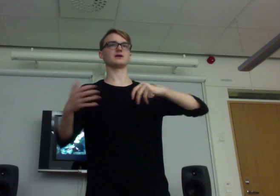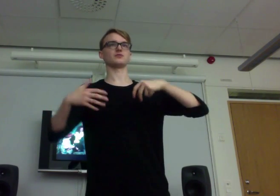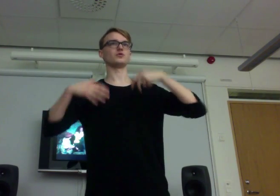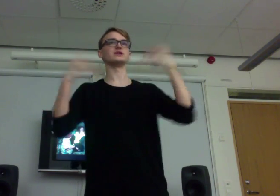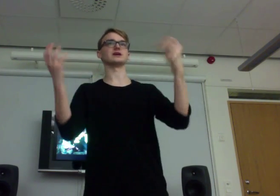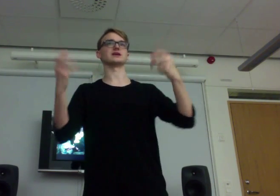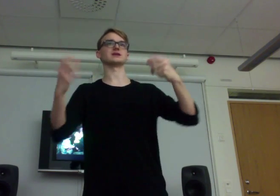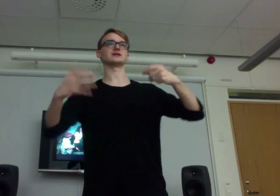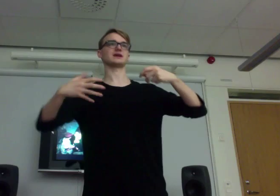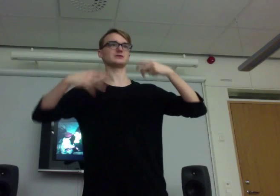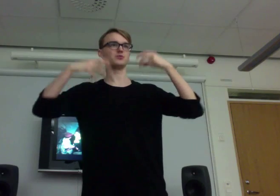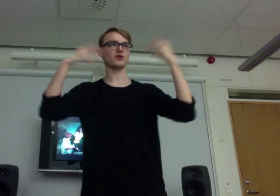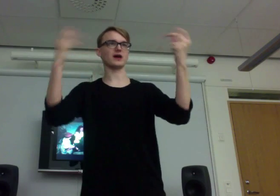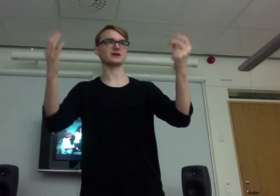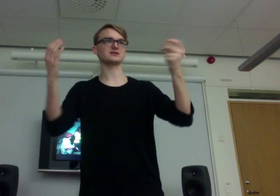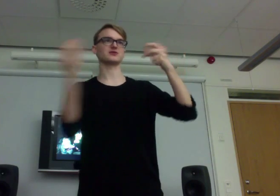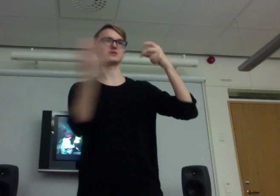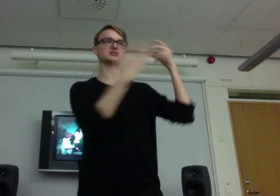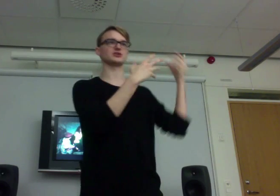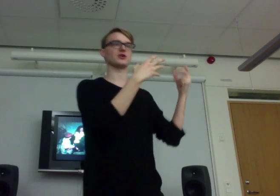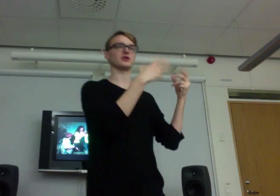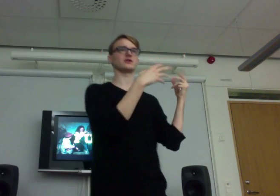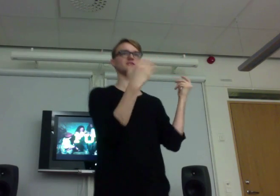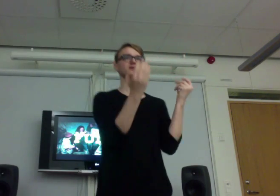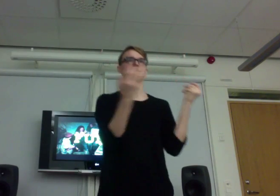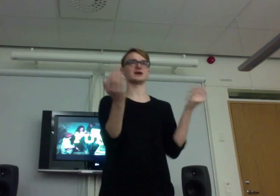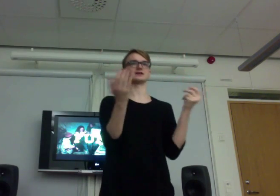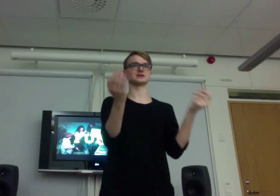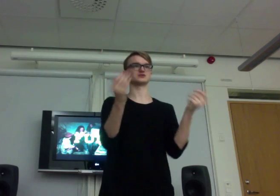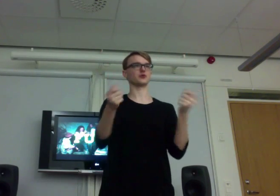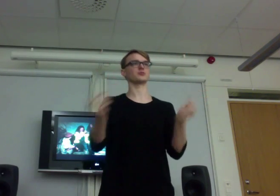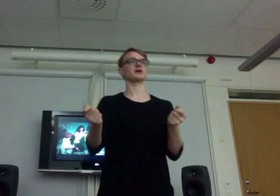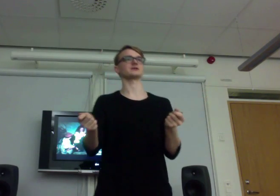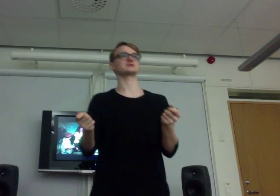Winning, like, more like traditional 80s role-playing style.